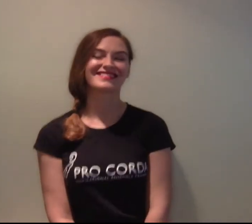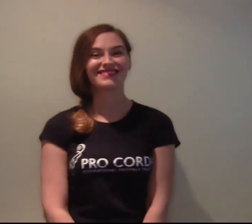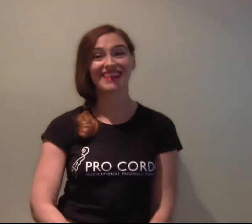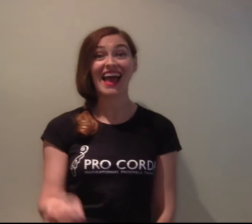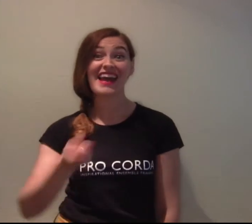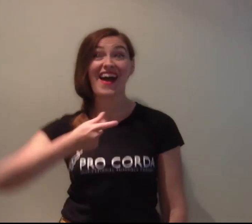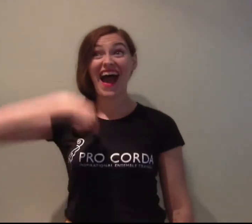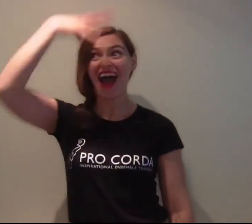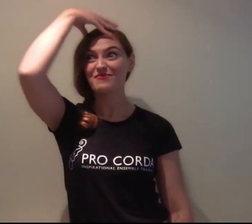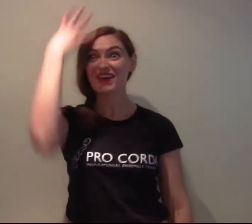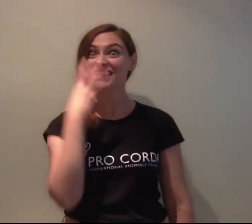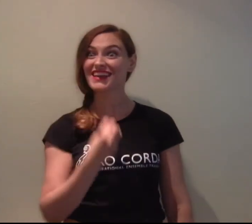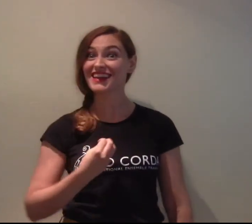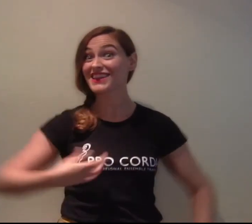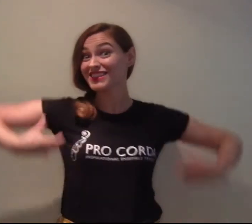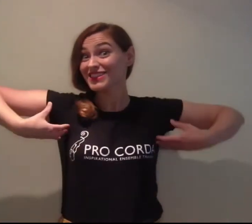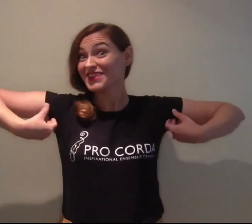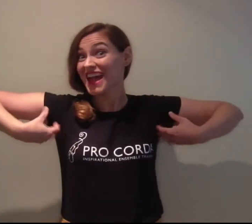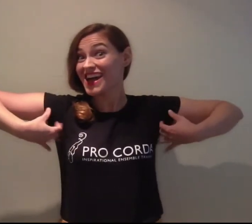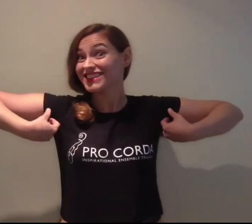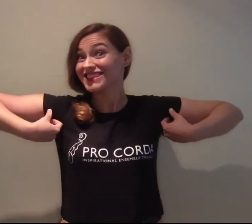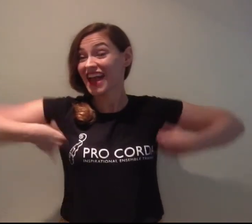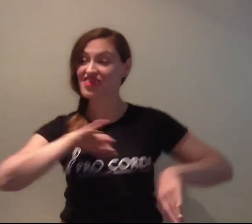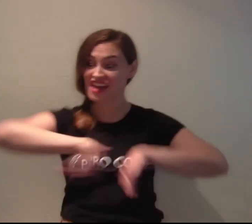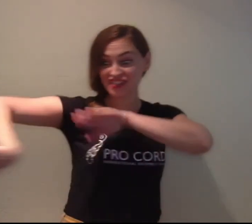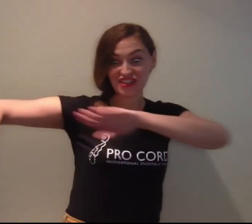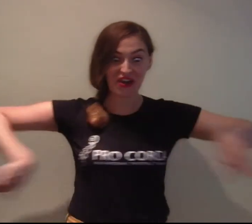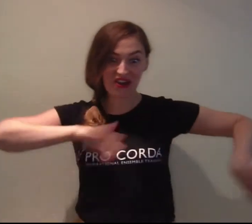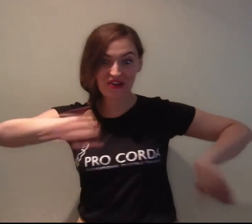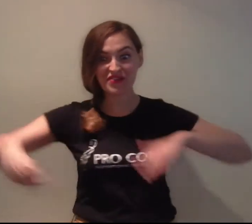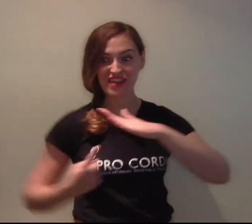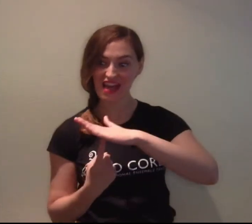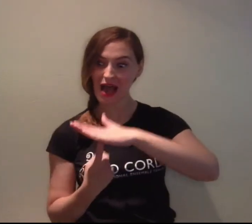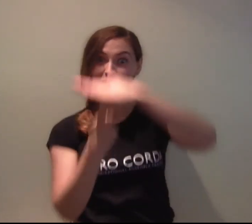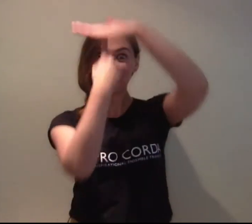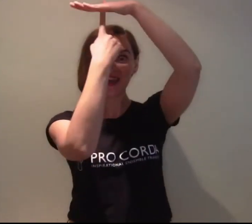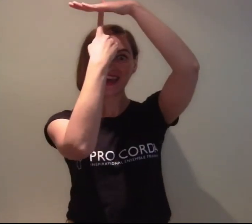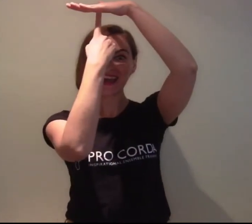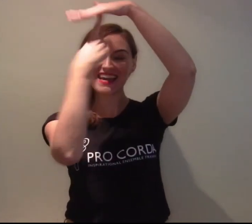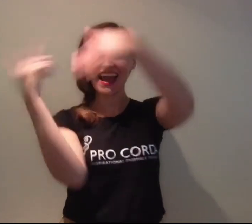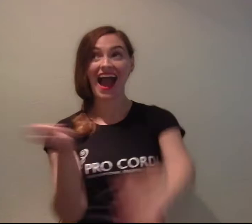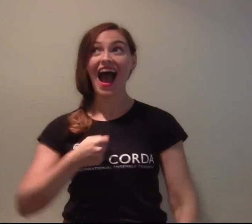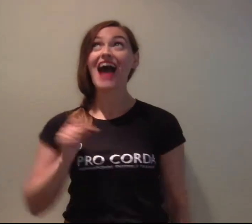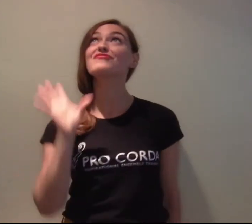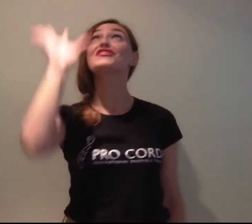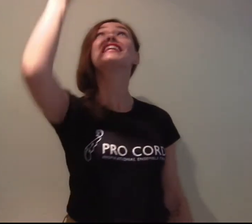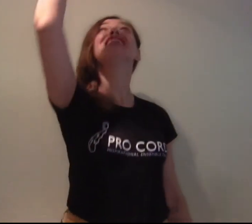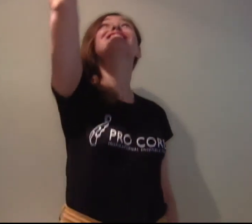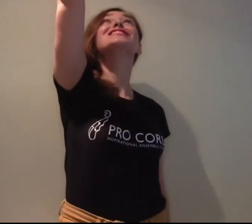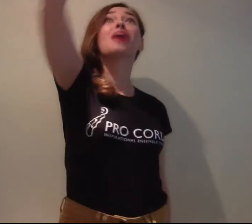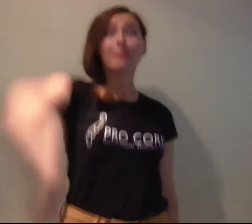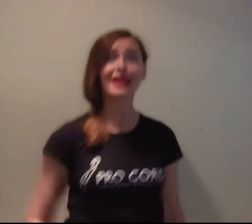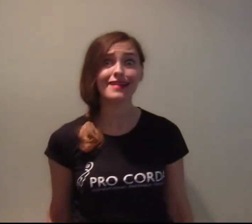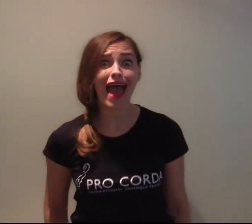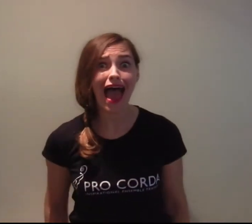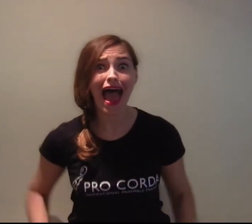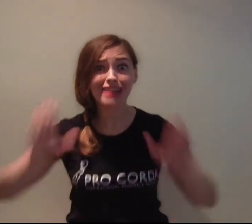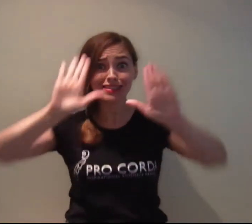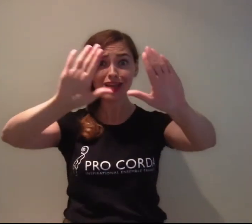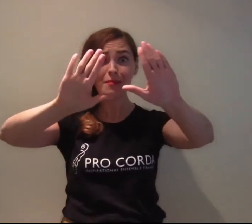Now I'm the king of the swingers, the jungle VIP. I reach the top and have a stop